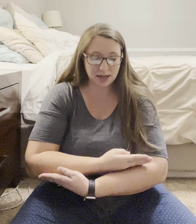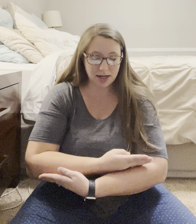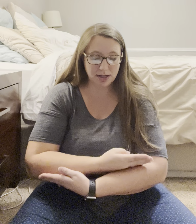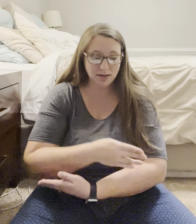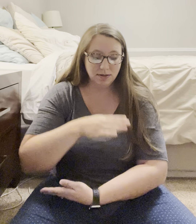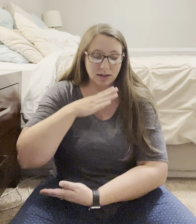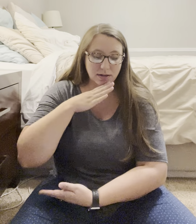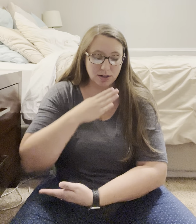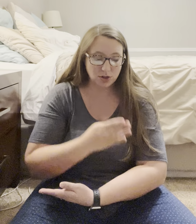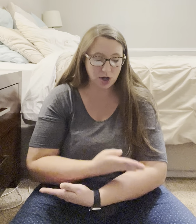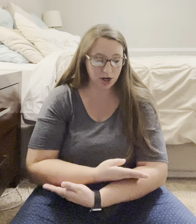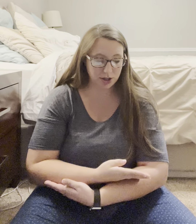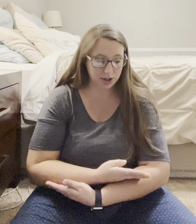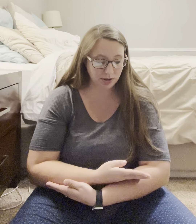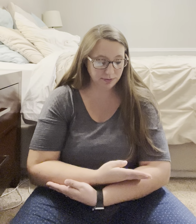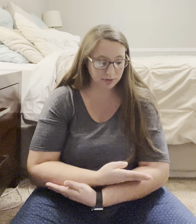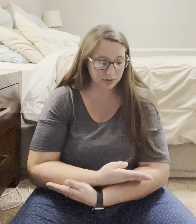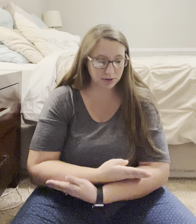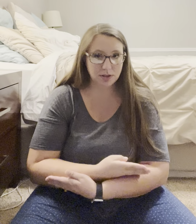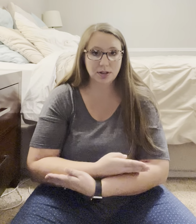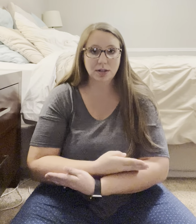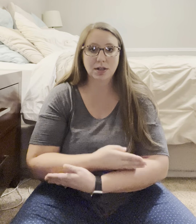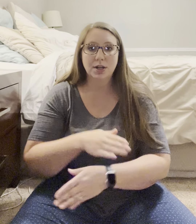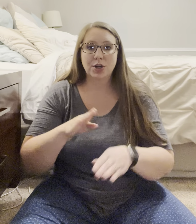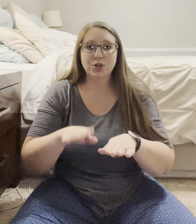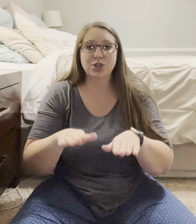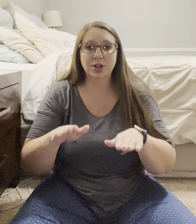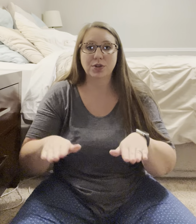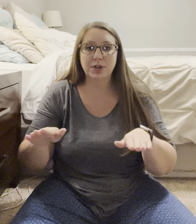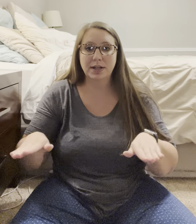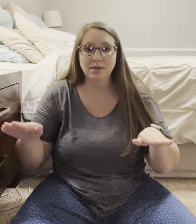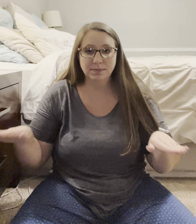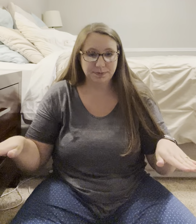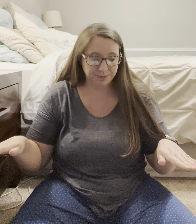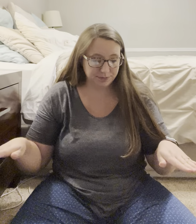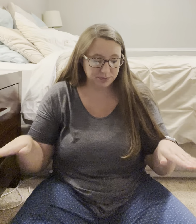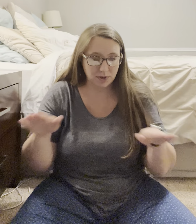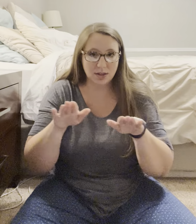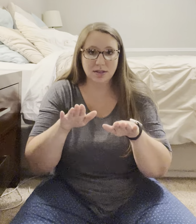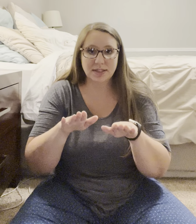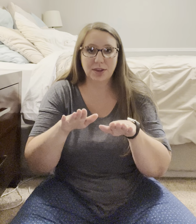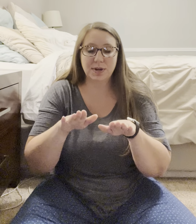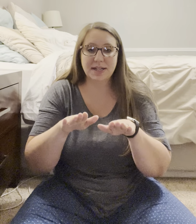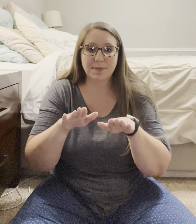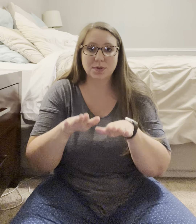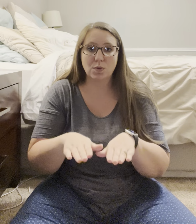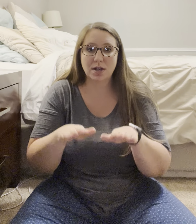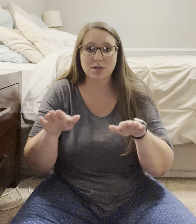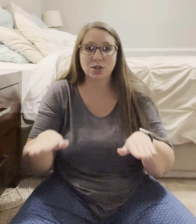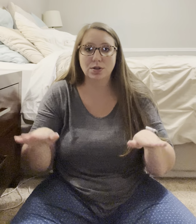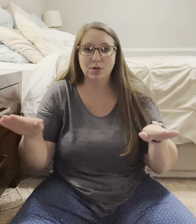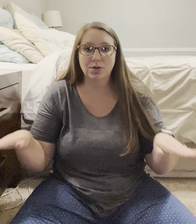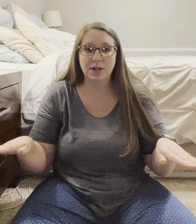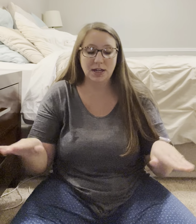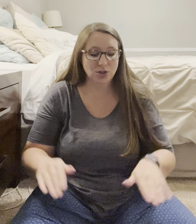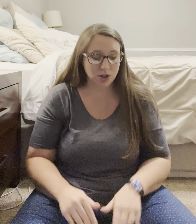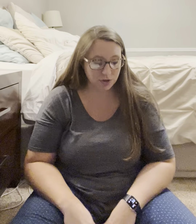son, daughter, children. It's like three taps. One, two, three children.